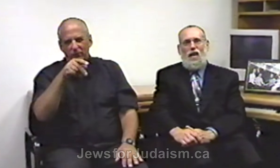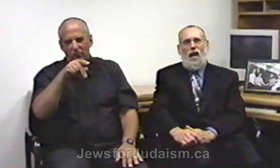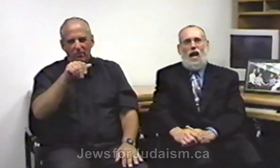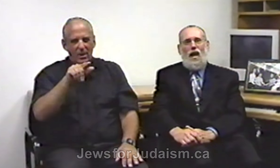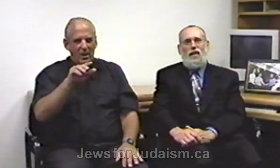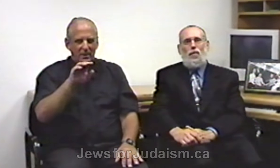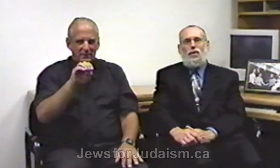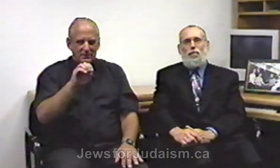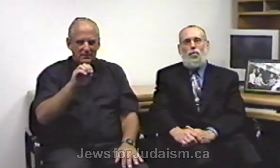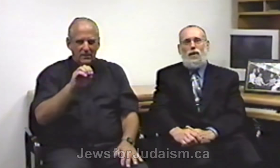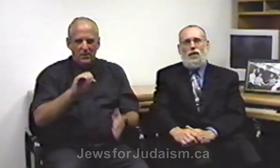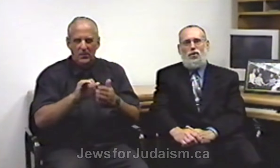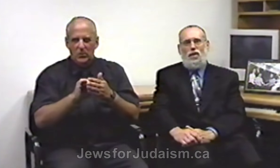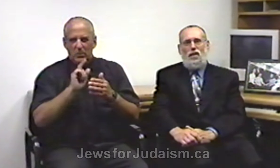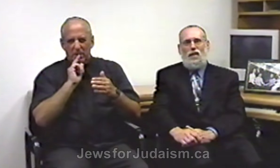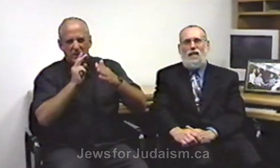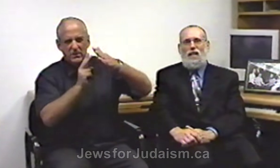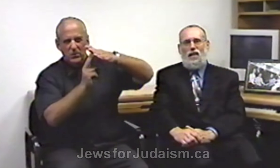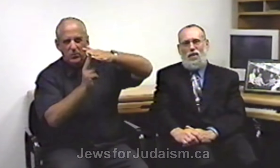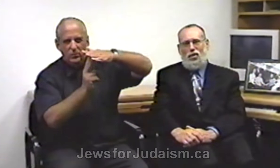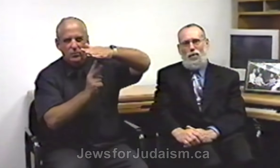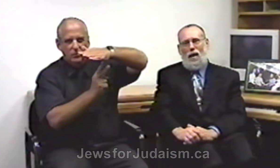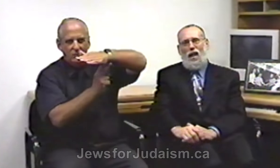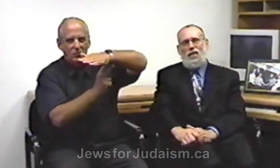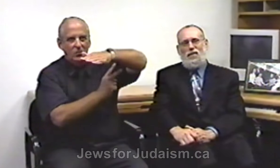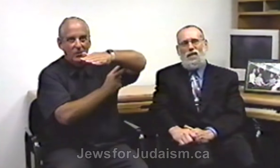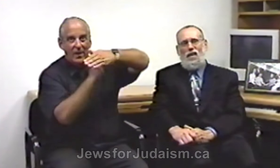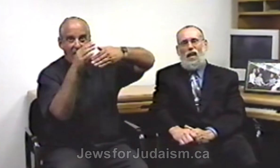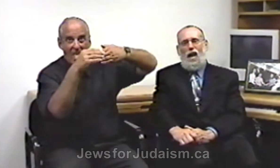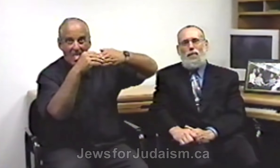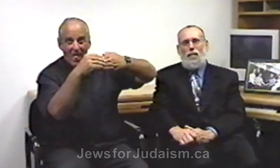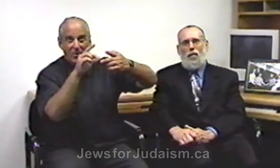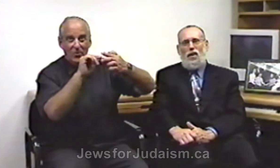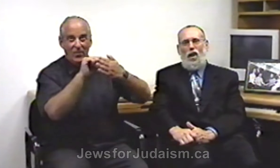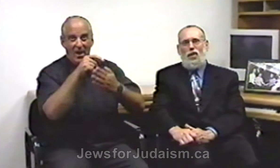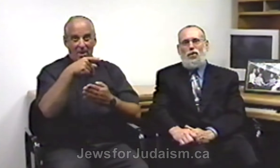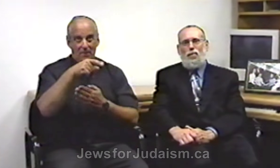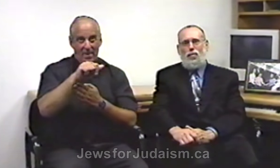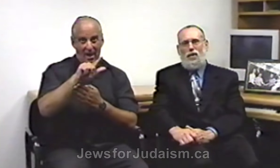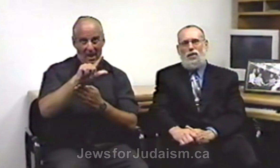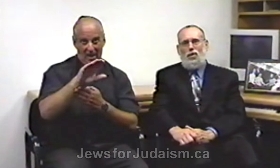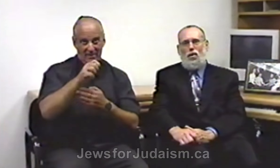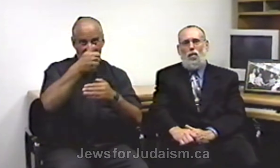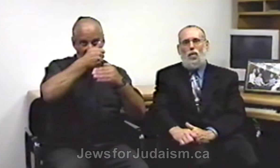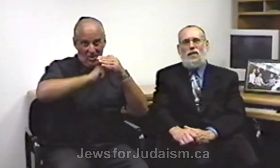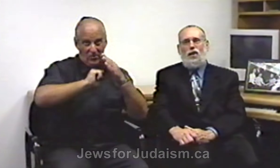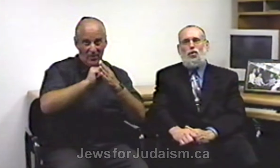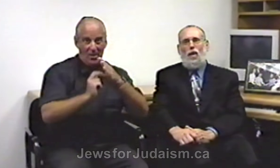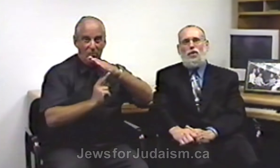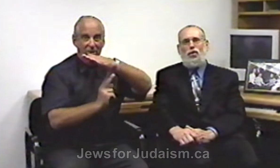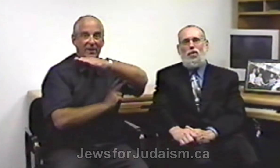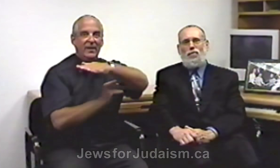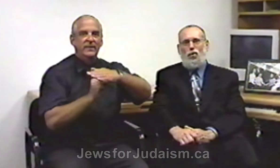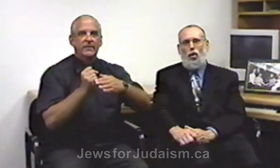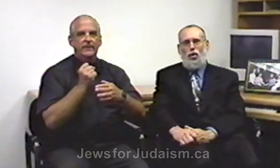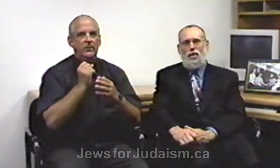and there was a bridge leading to the palace and buried under the bridge was a treasure of gold